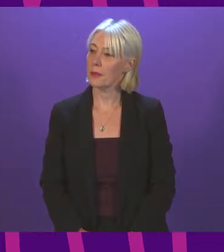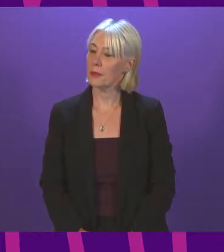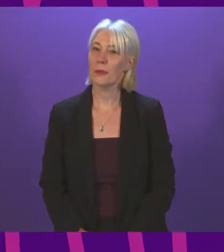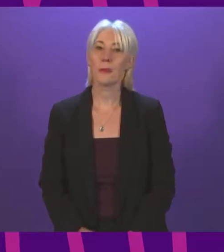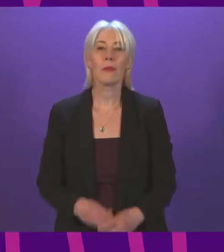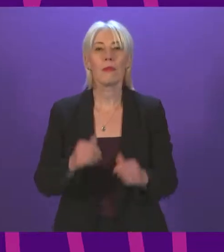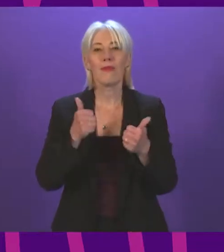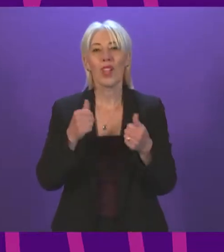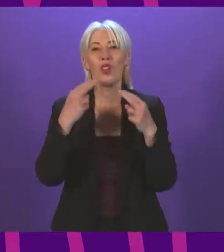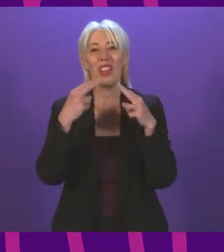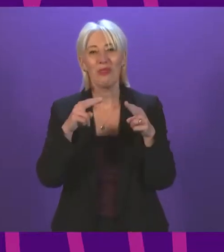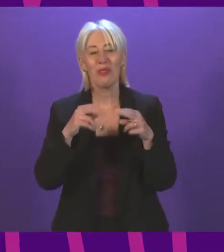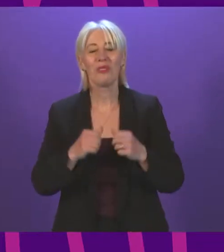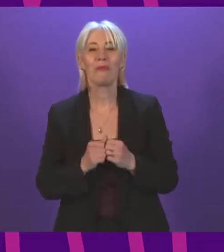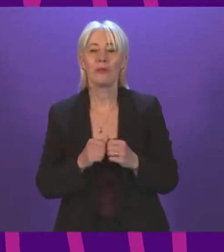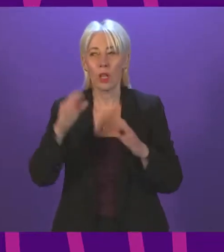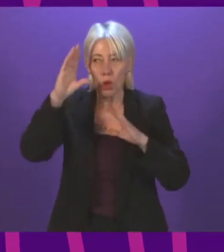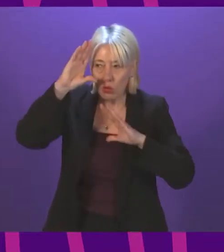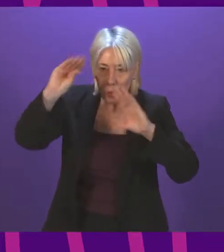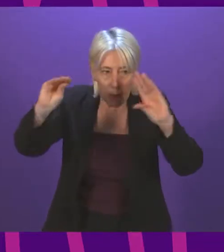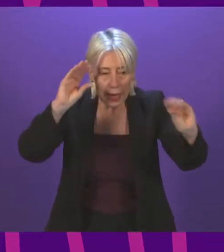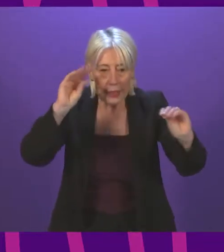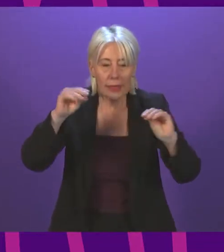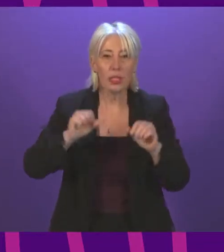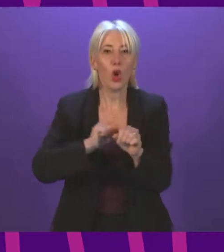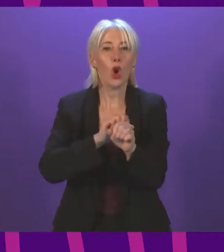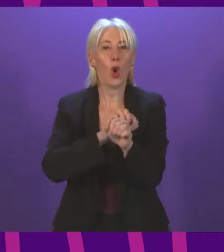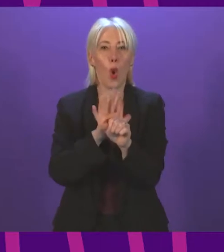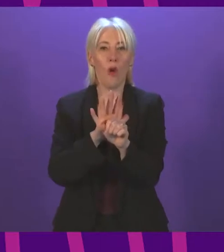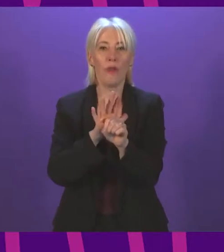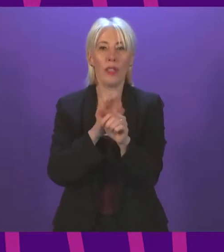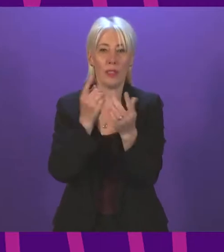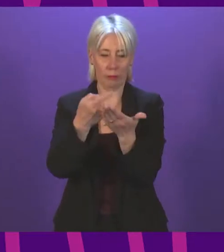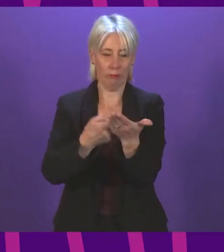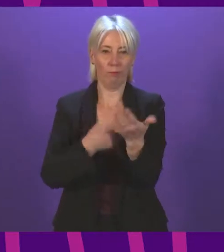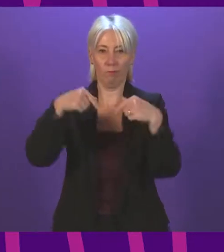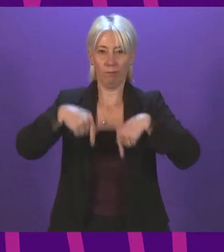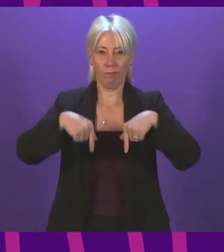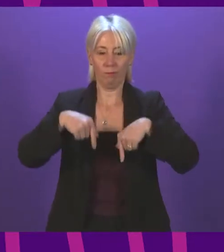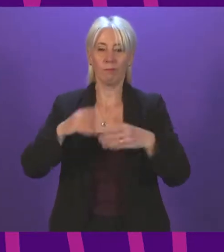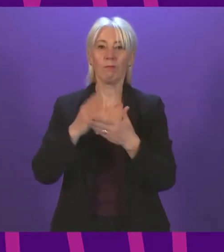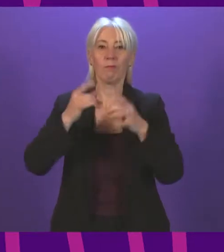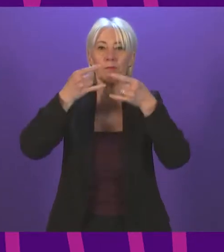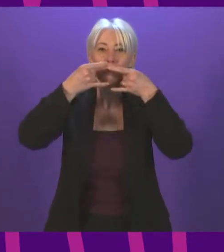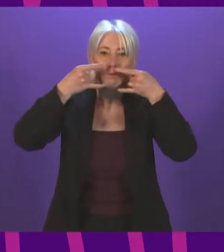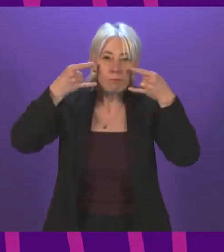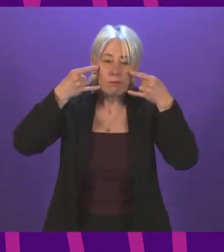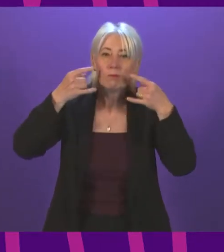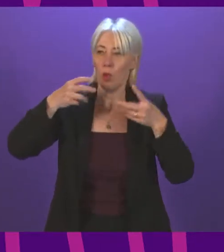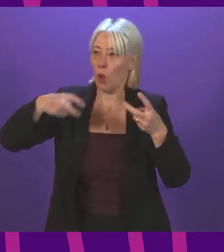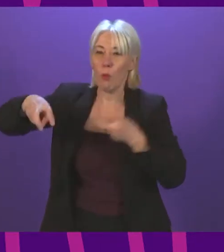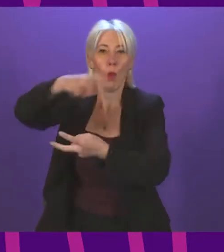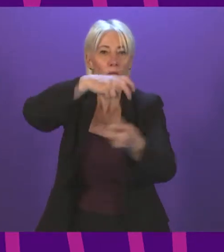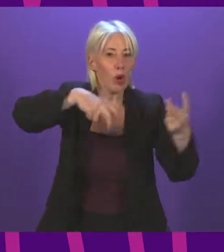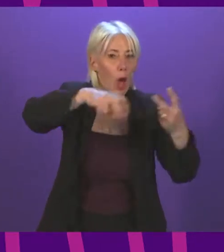Good afternoon. Can I remind members of the COVID-related measures that are in place and that face coverings should be worn when moving around